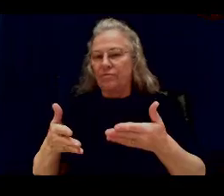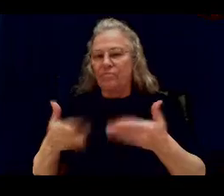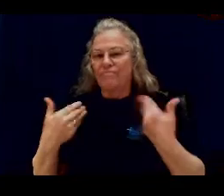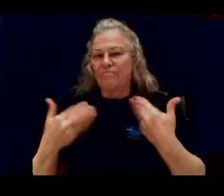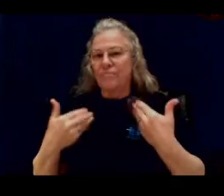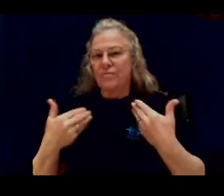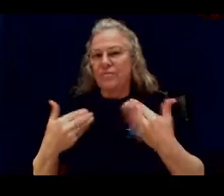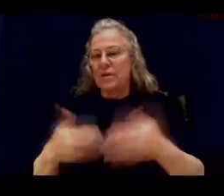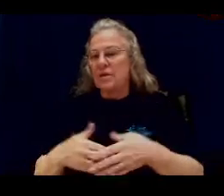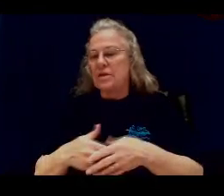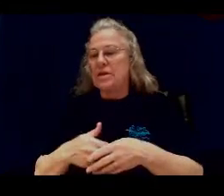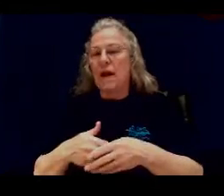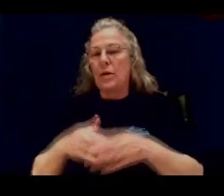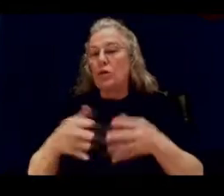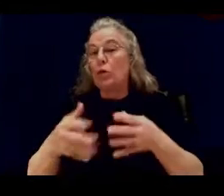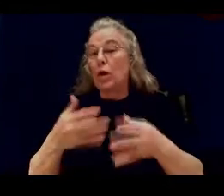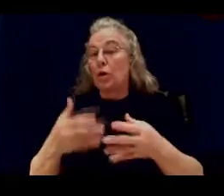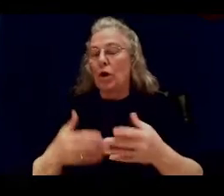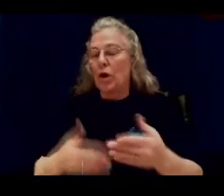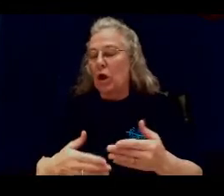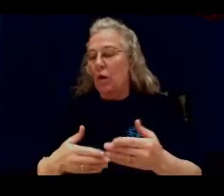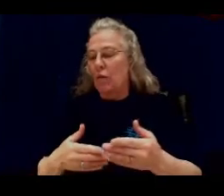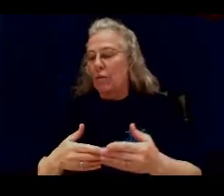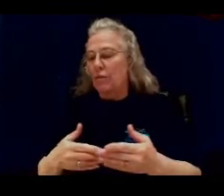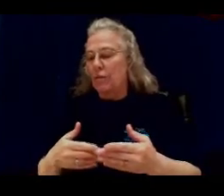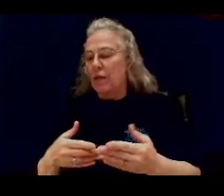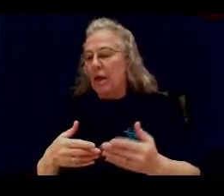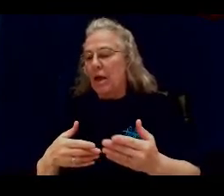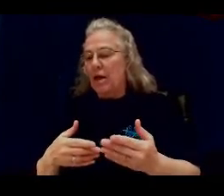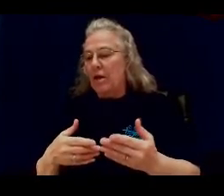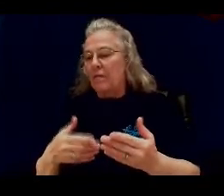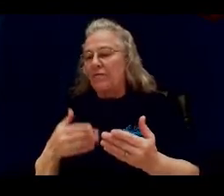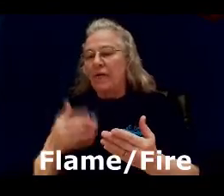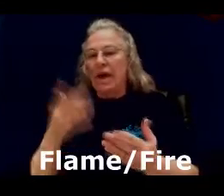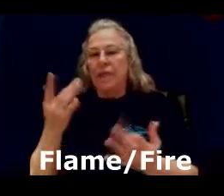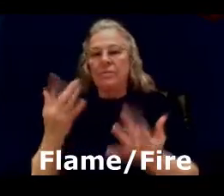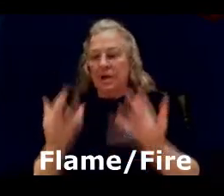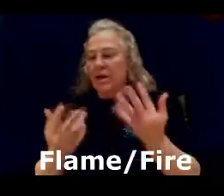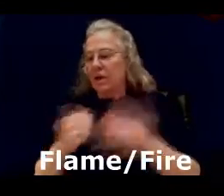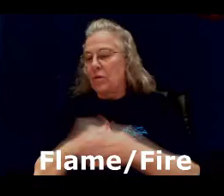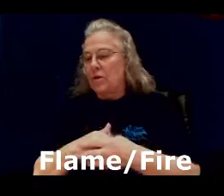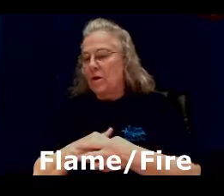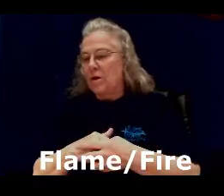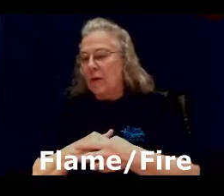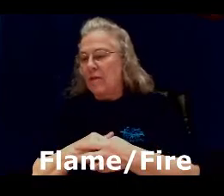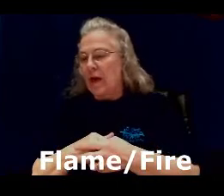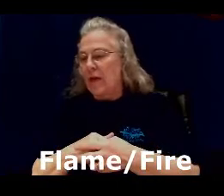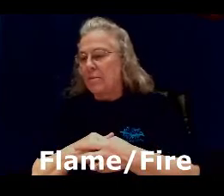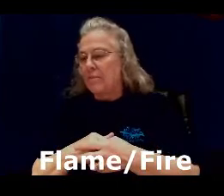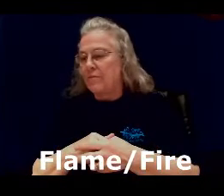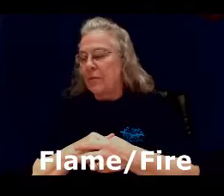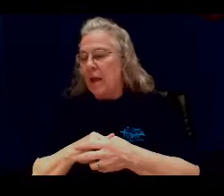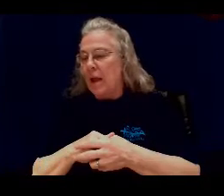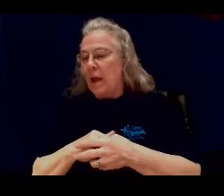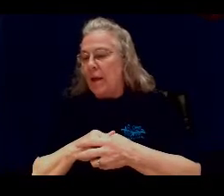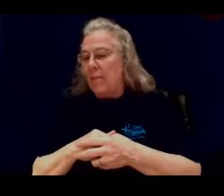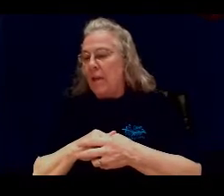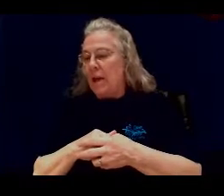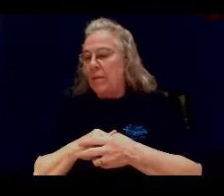decide which way you're going to go. Flames. And again, we talked about that. Make